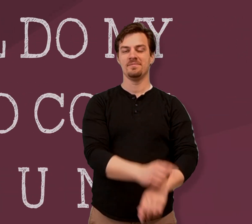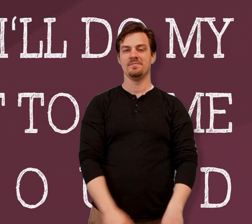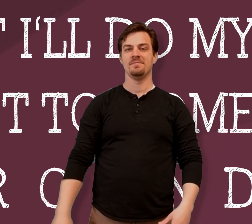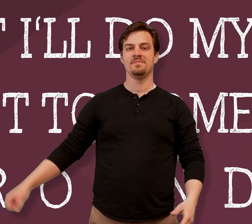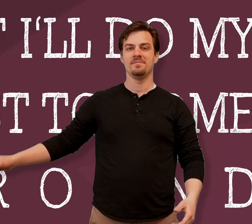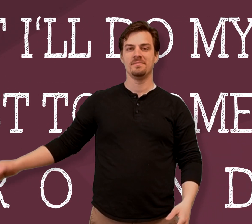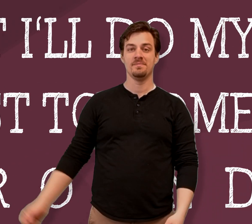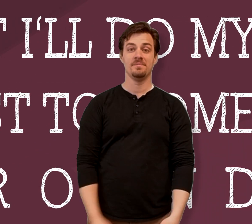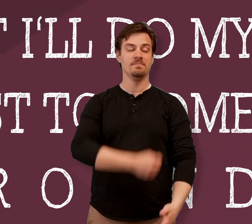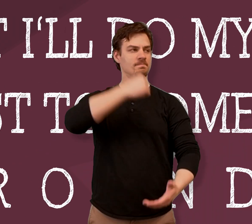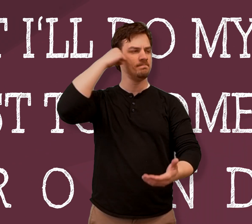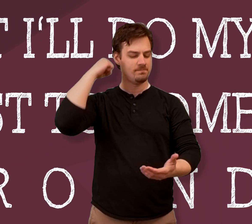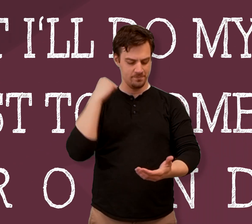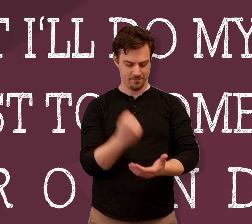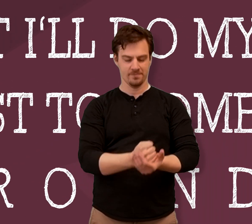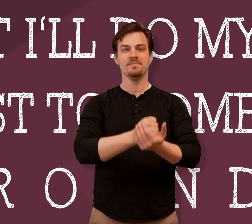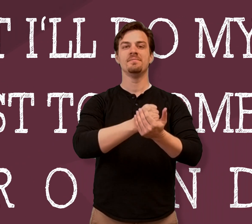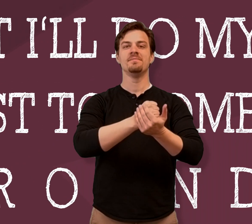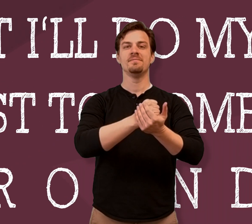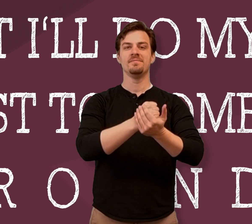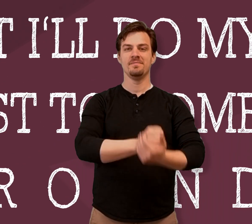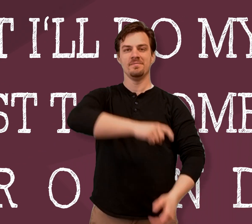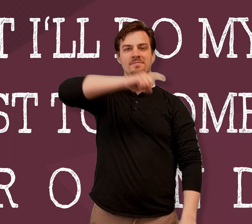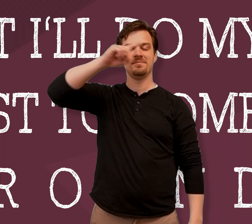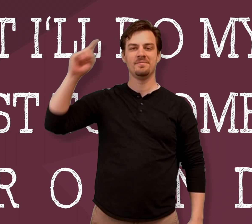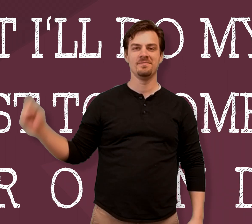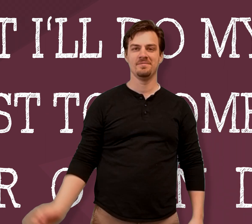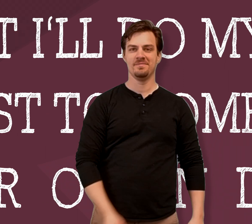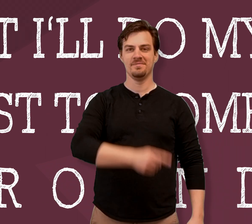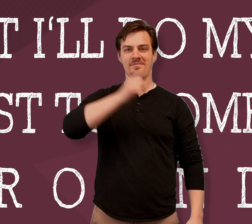I'll do my best to come around